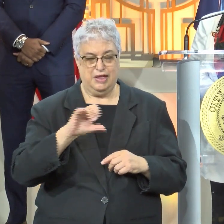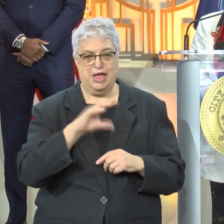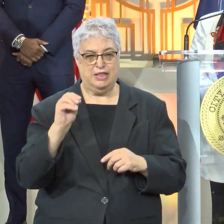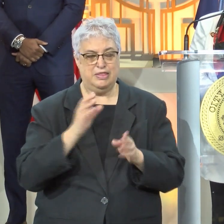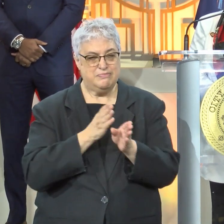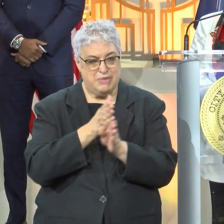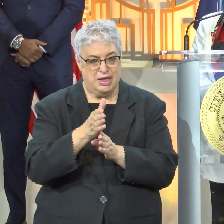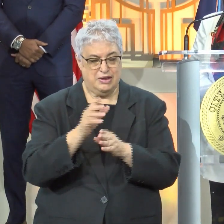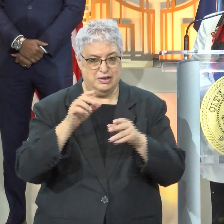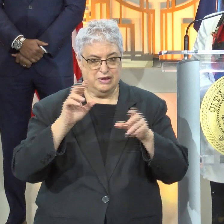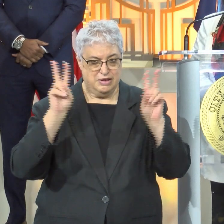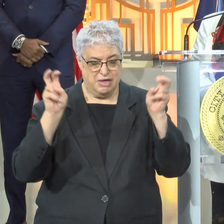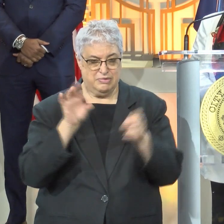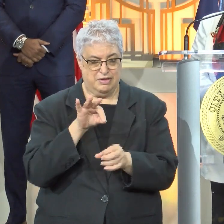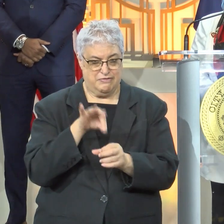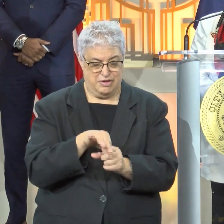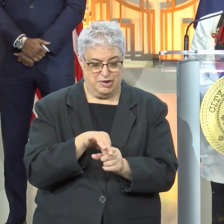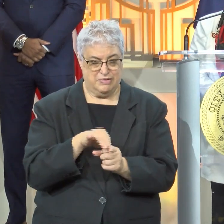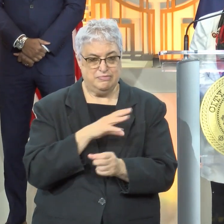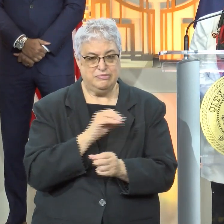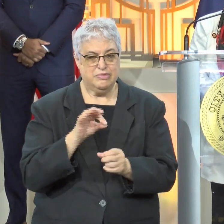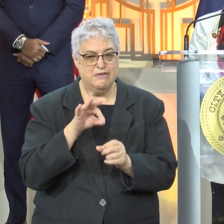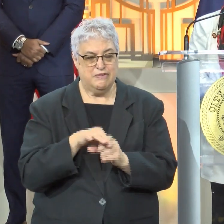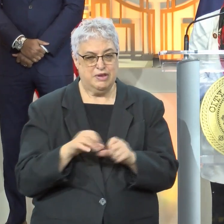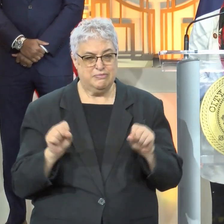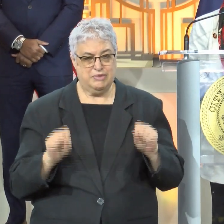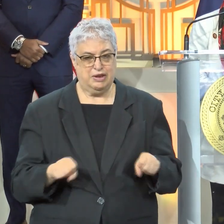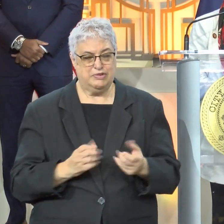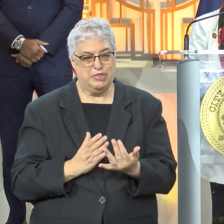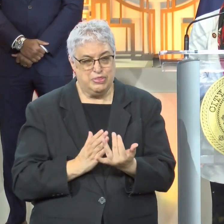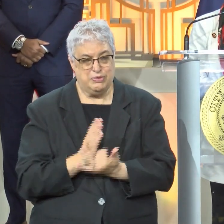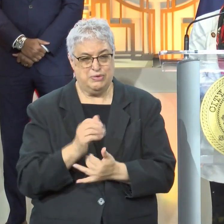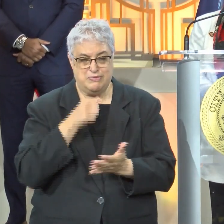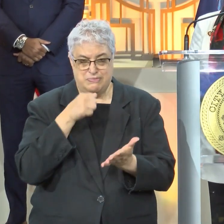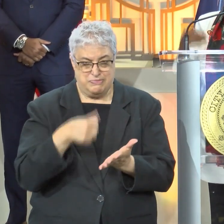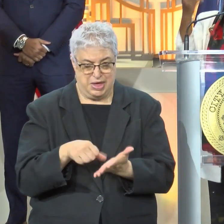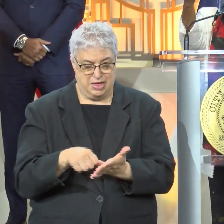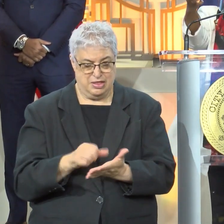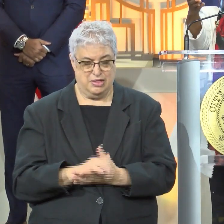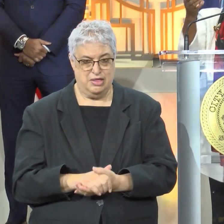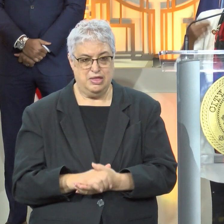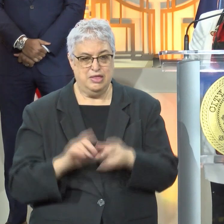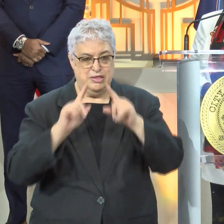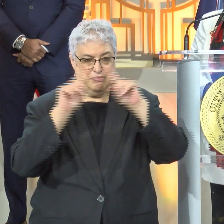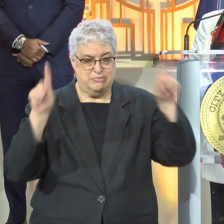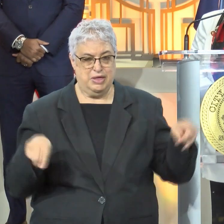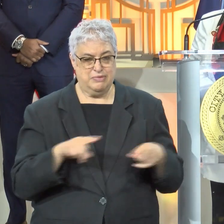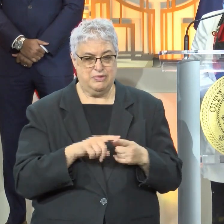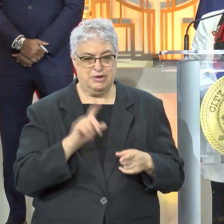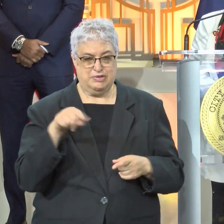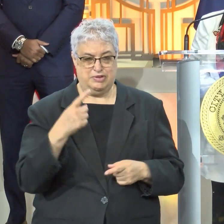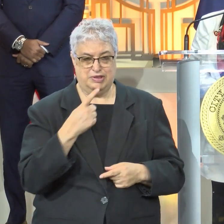was voting and voting potentially by mail. And I'm glad that this billboard just says